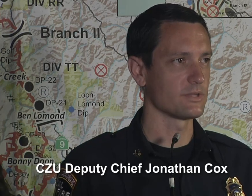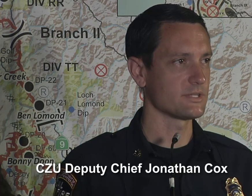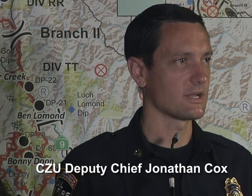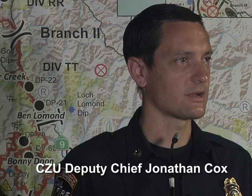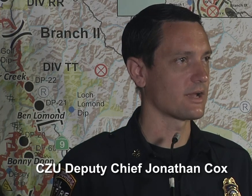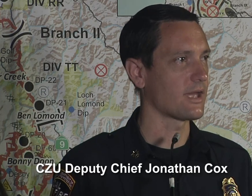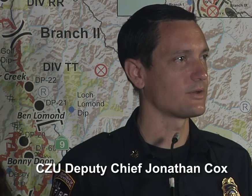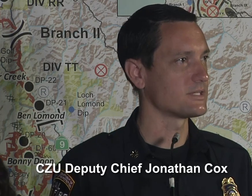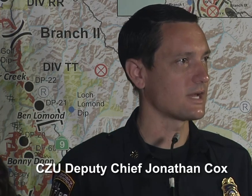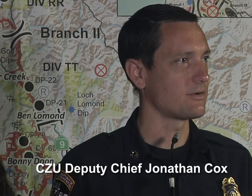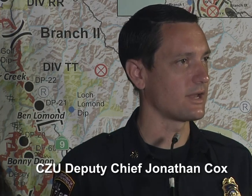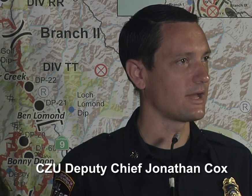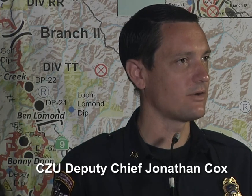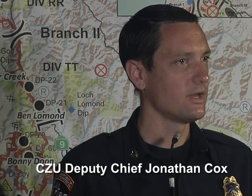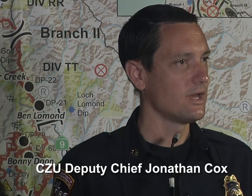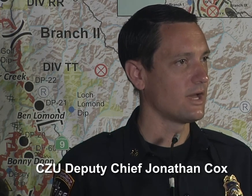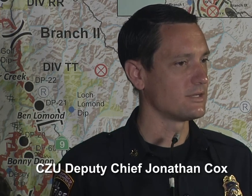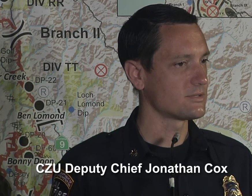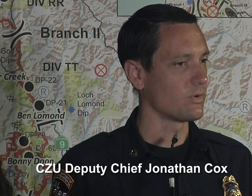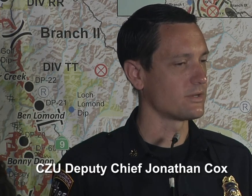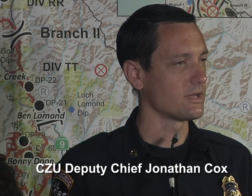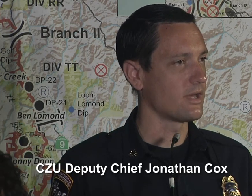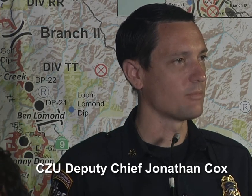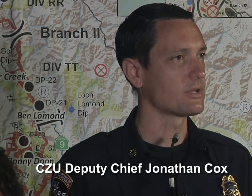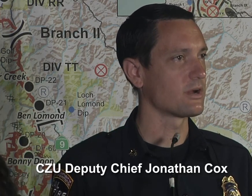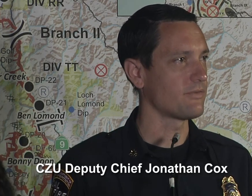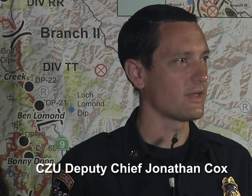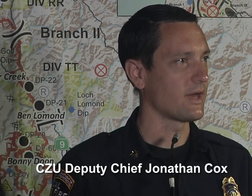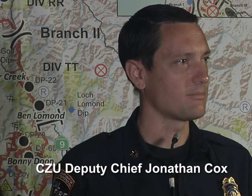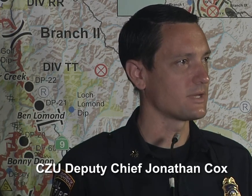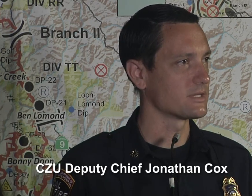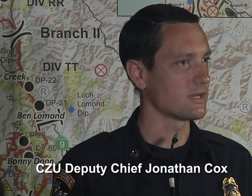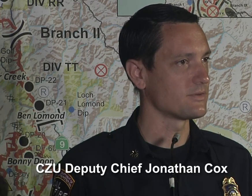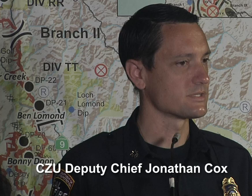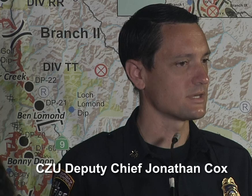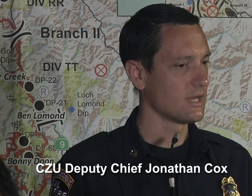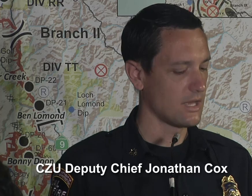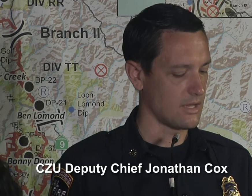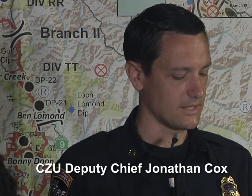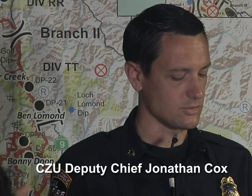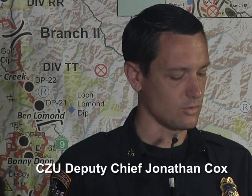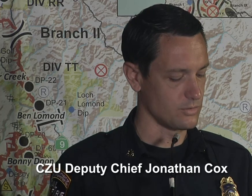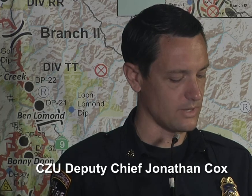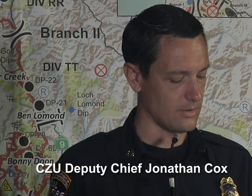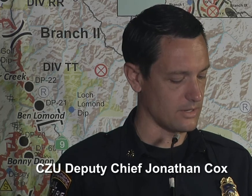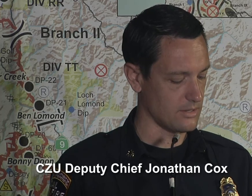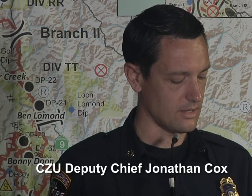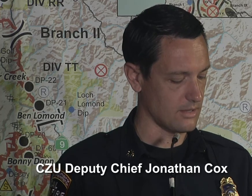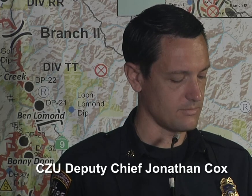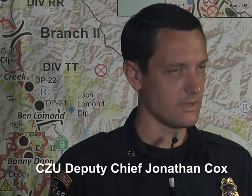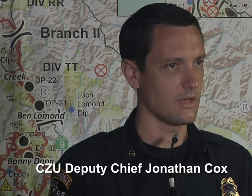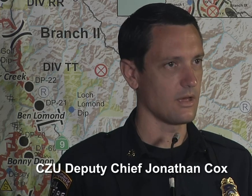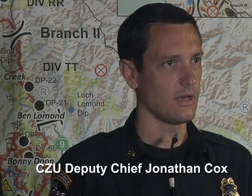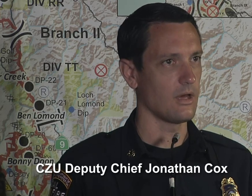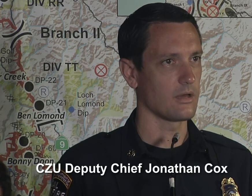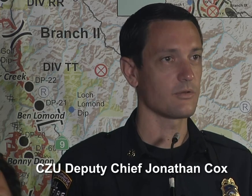threat over to the Santa Clara County side right now. I just wanted to help clarify that because obviously that's a whole new county